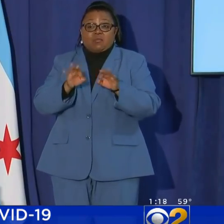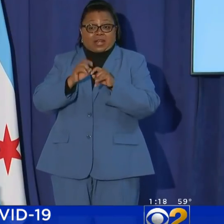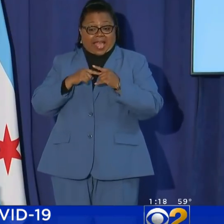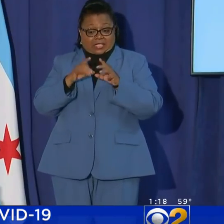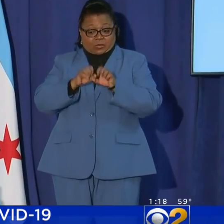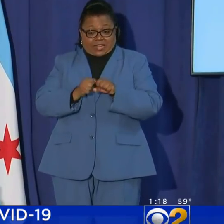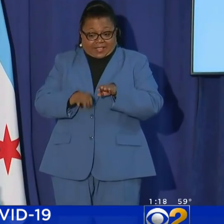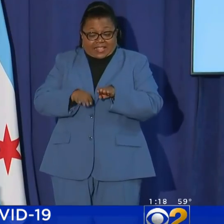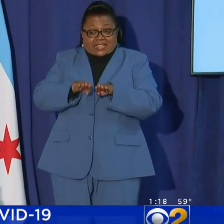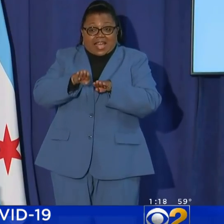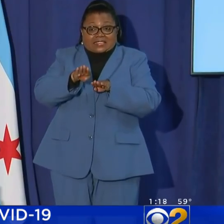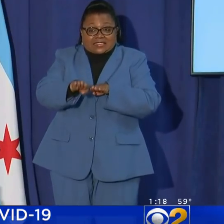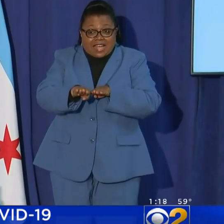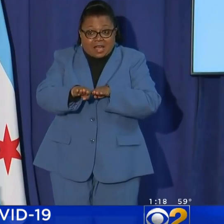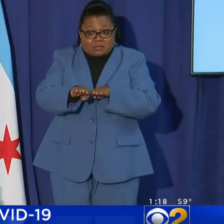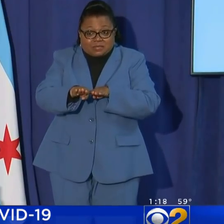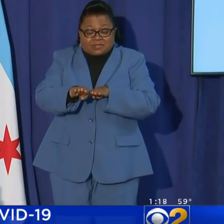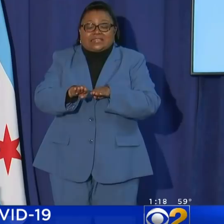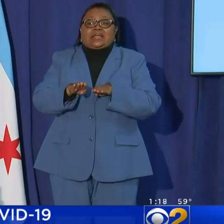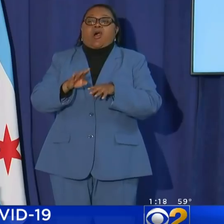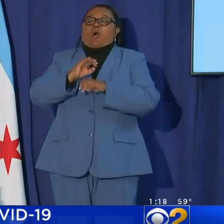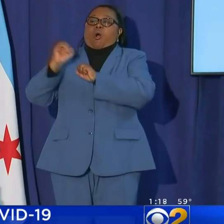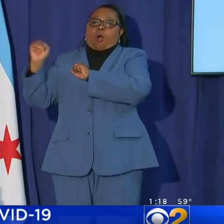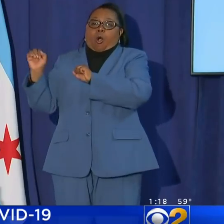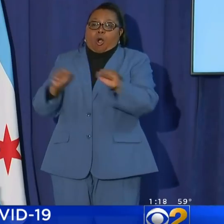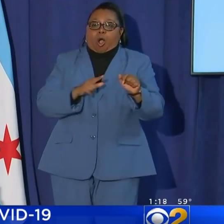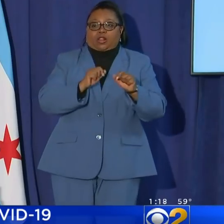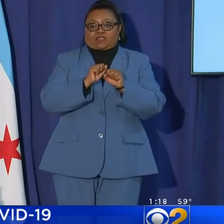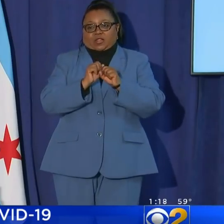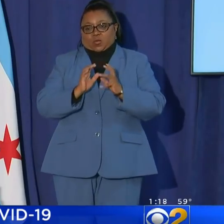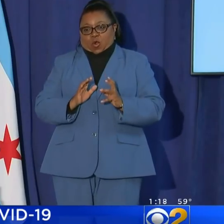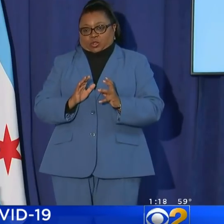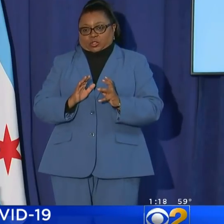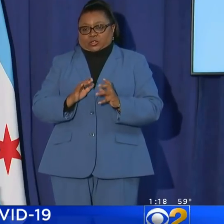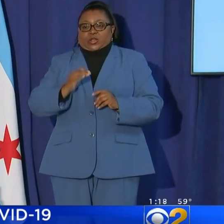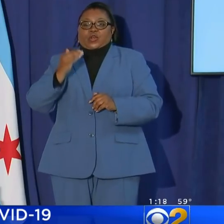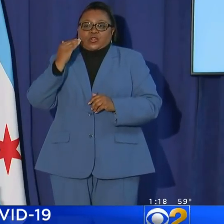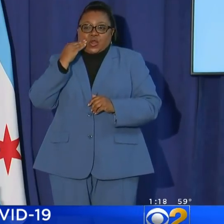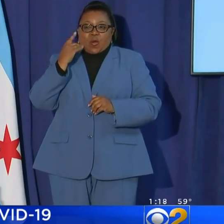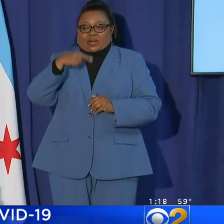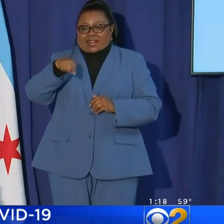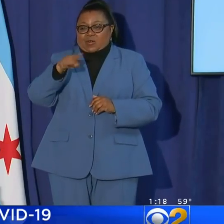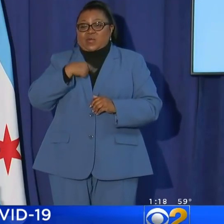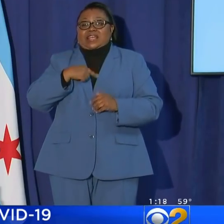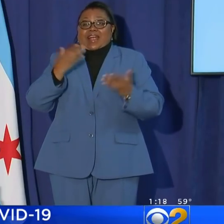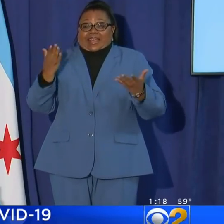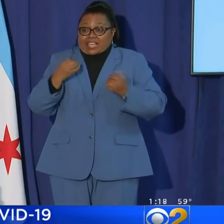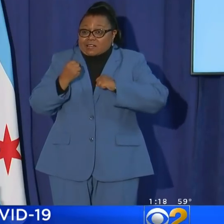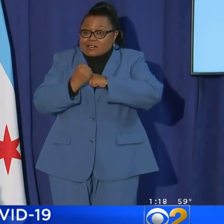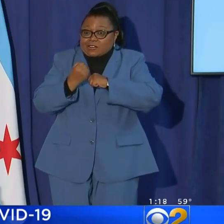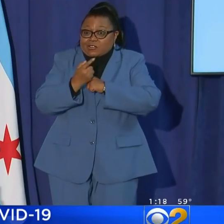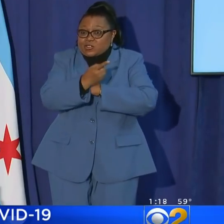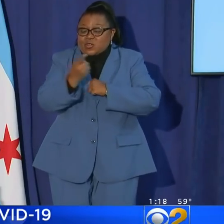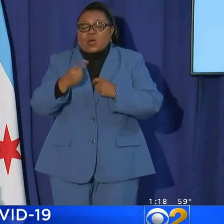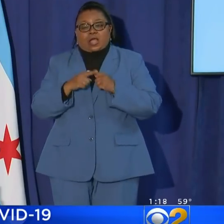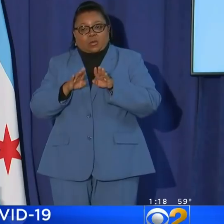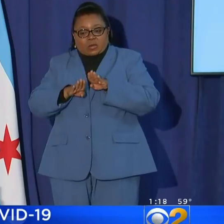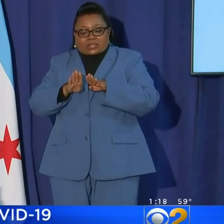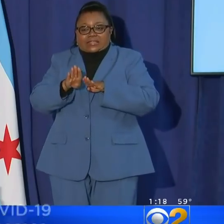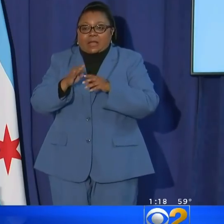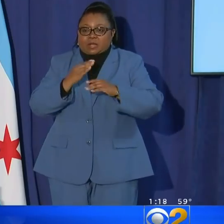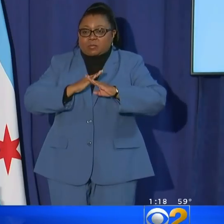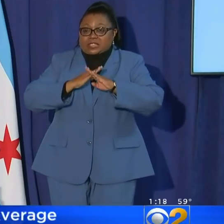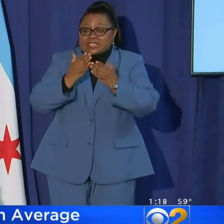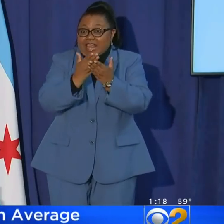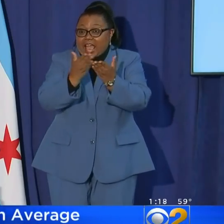as we take this next step forward, that all of our workers know that we are here for you and we will step in to